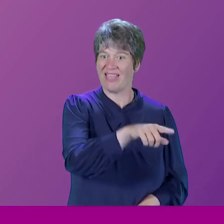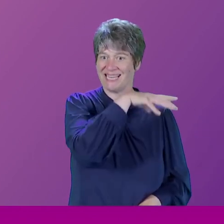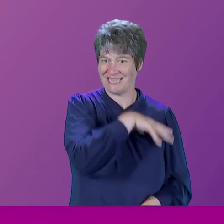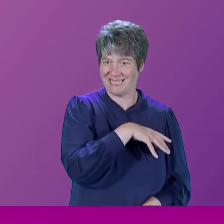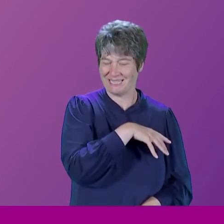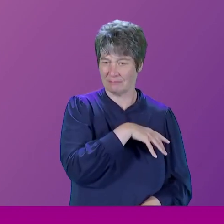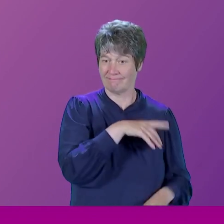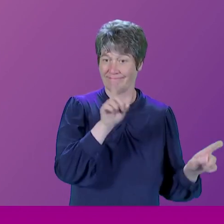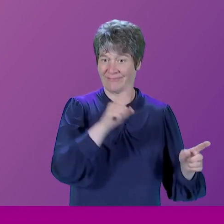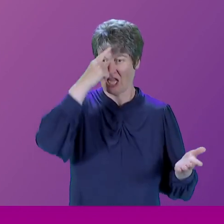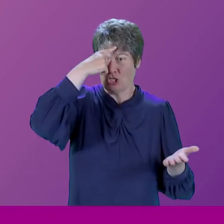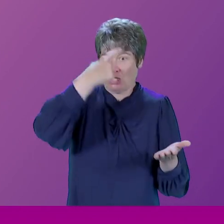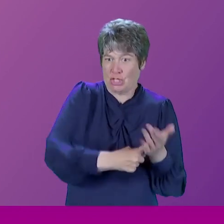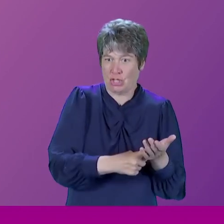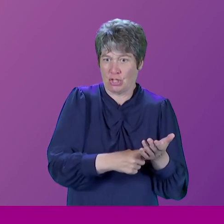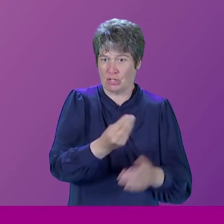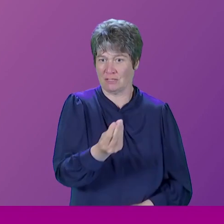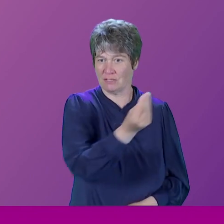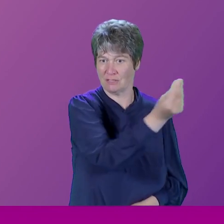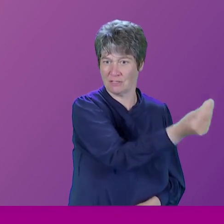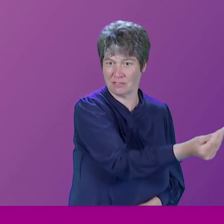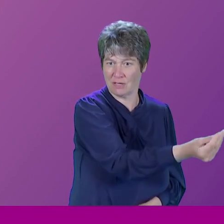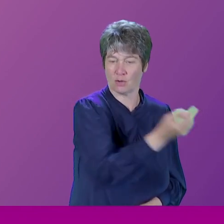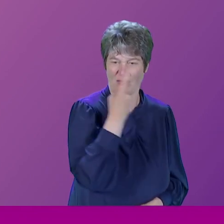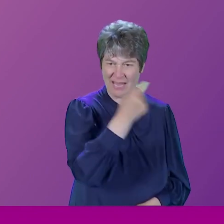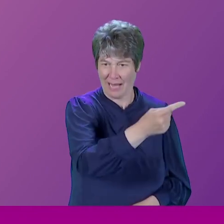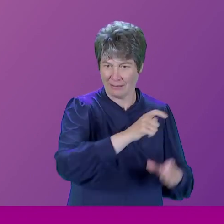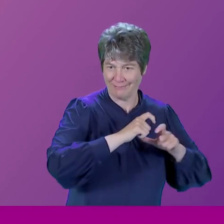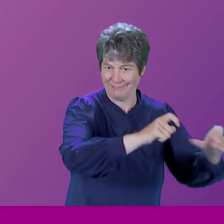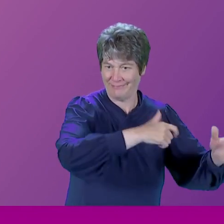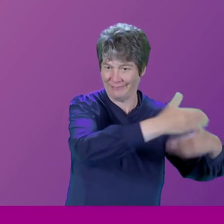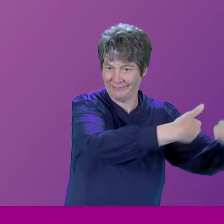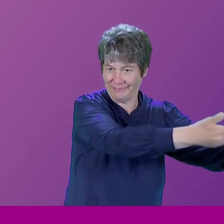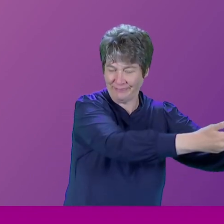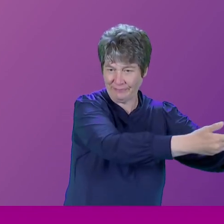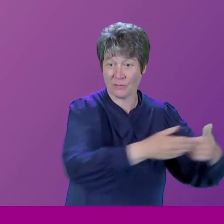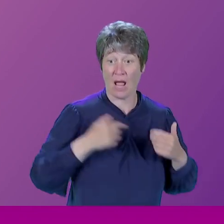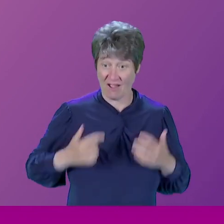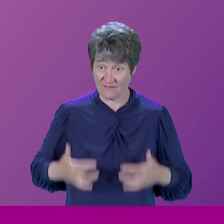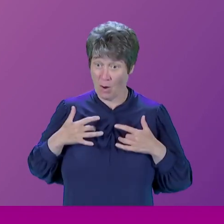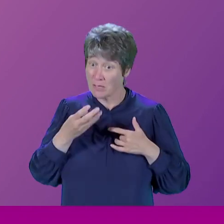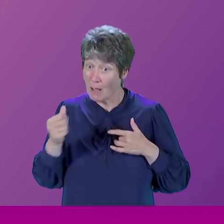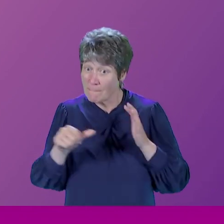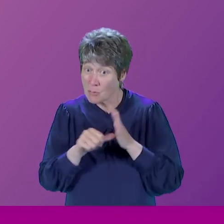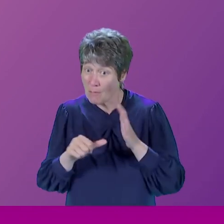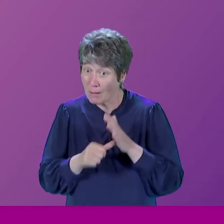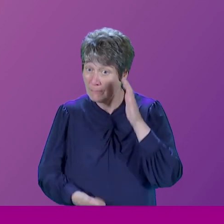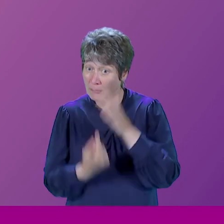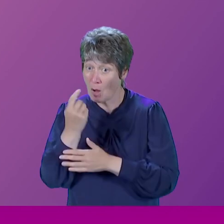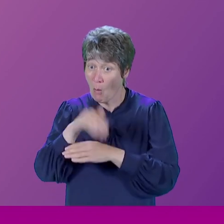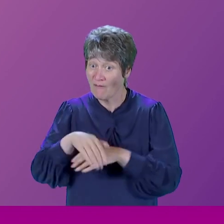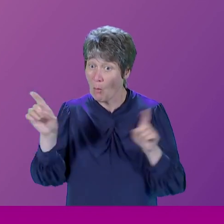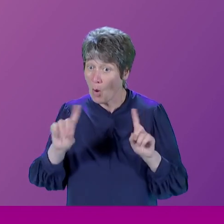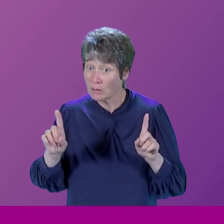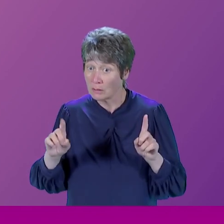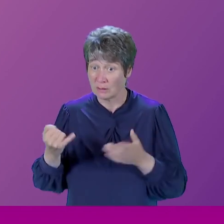forward. And then they would need another decision. And then they could go forward. So I think some of the problems are created by, by poor practice, actually,